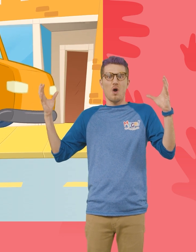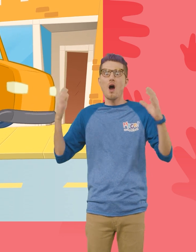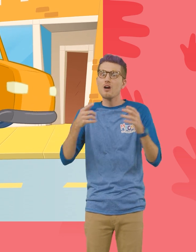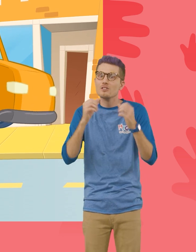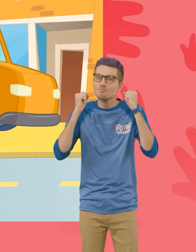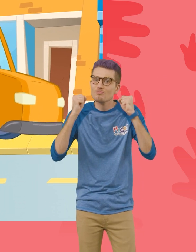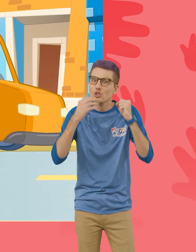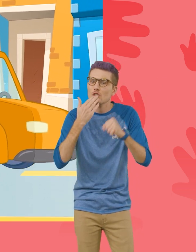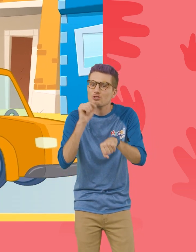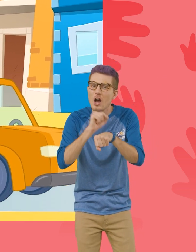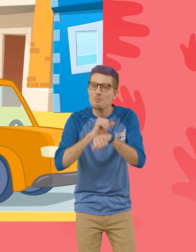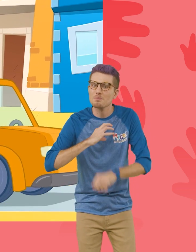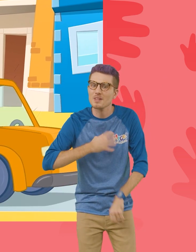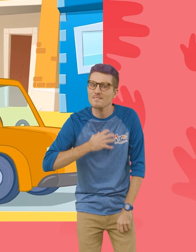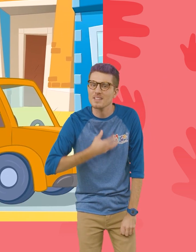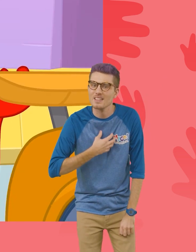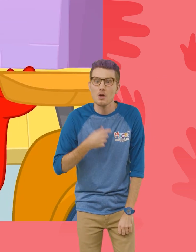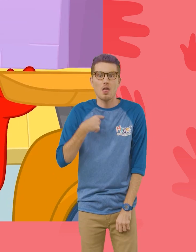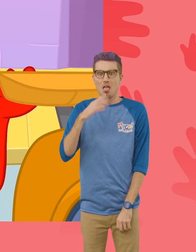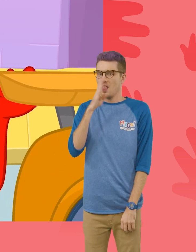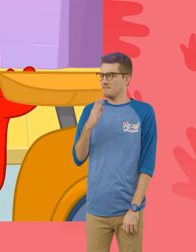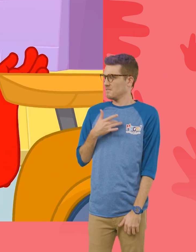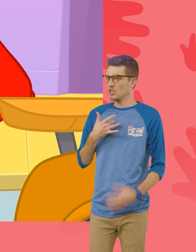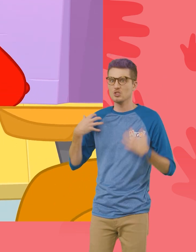Well done, Morphle. I've never felt so strong!